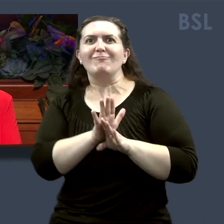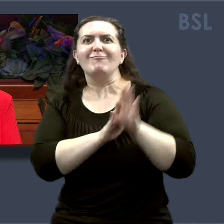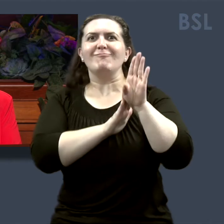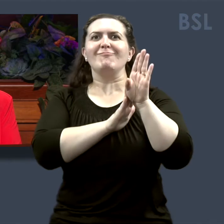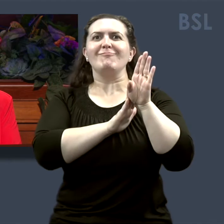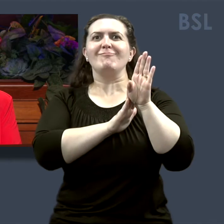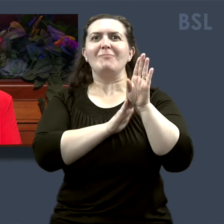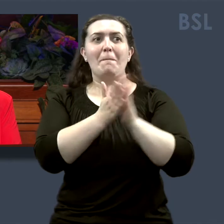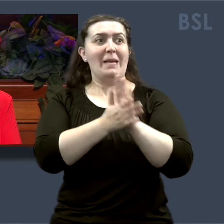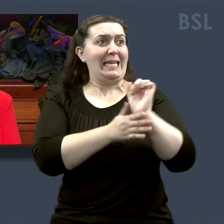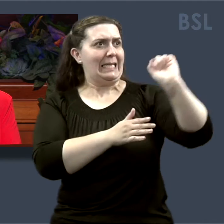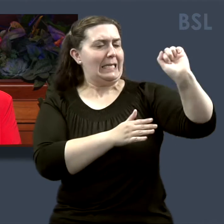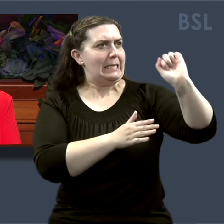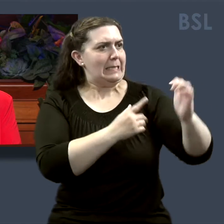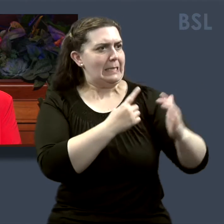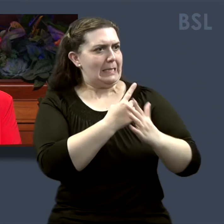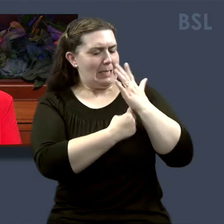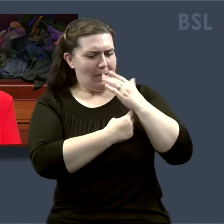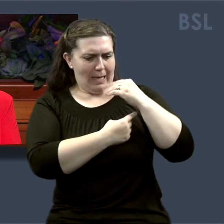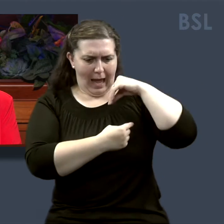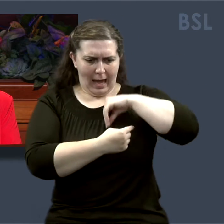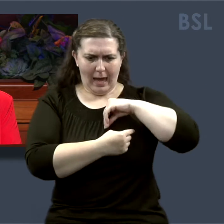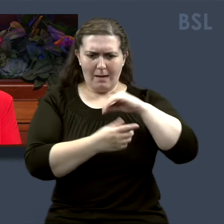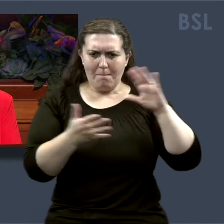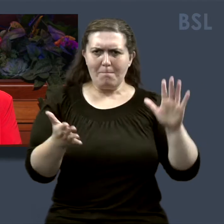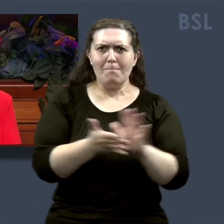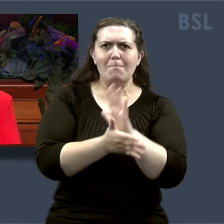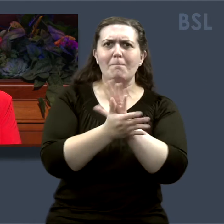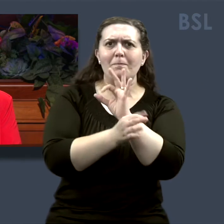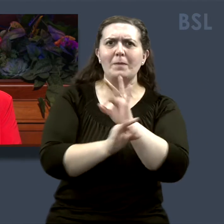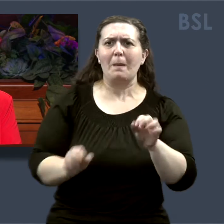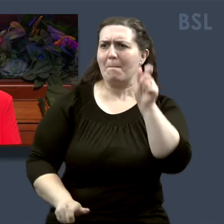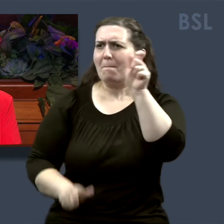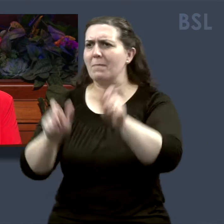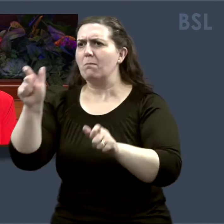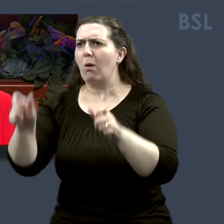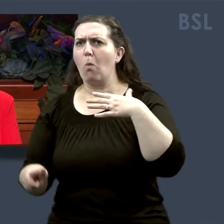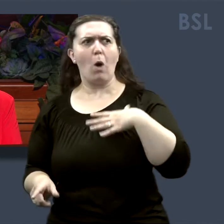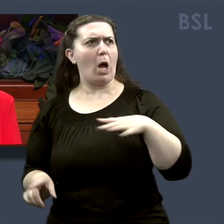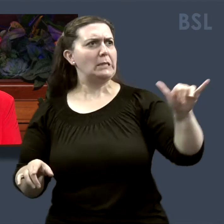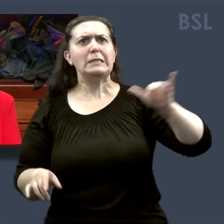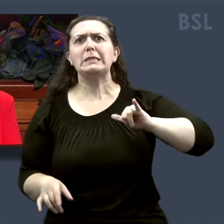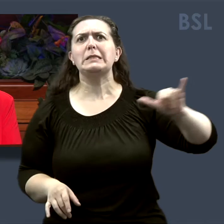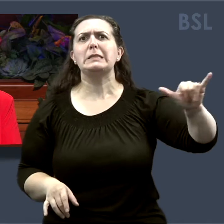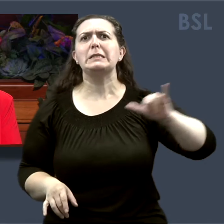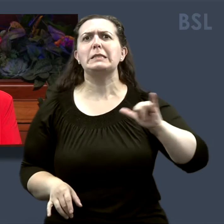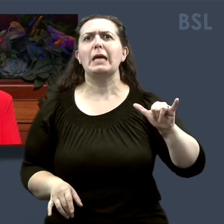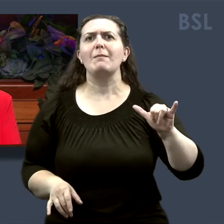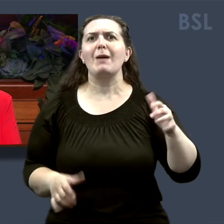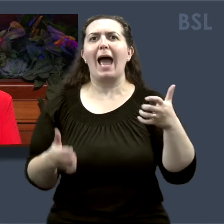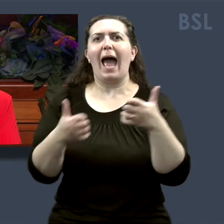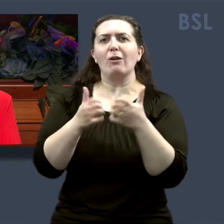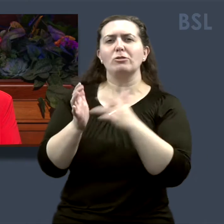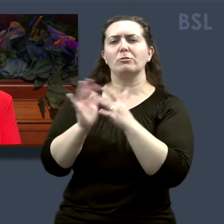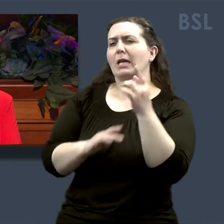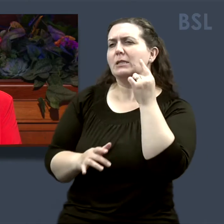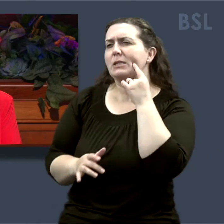Living His way brings joy and peace, and He invited others to that way of living with gentleness, kindness,